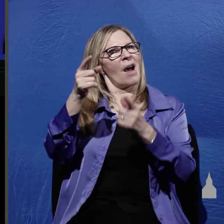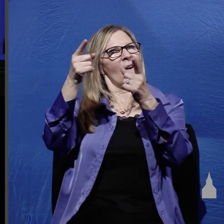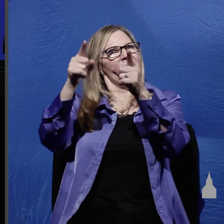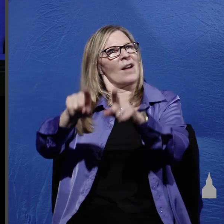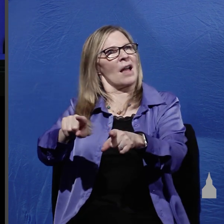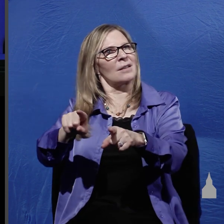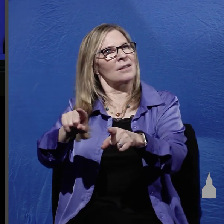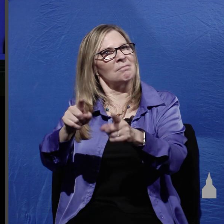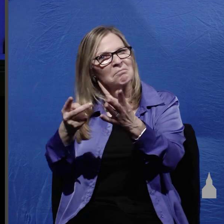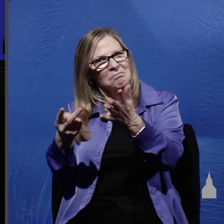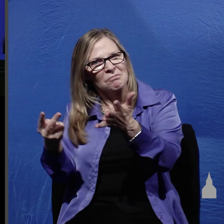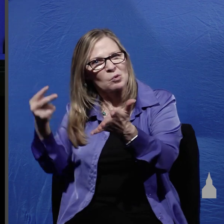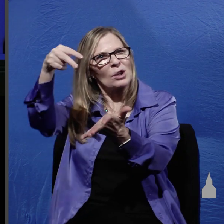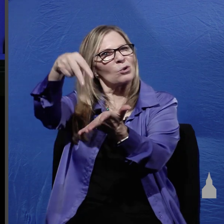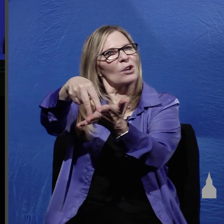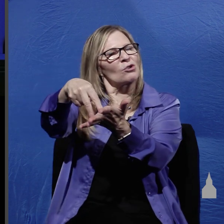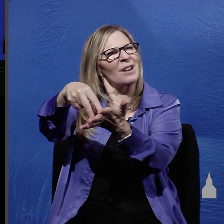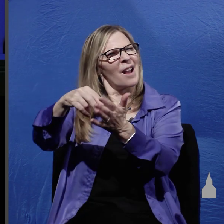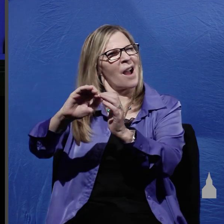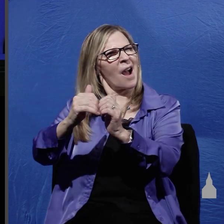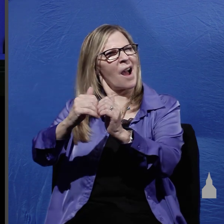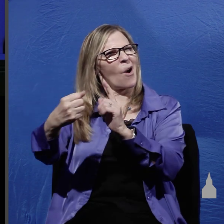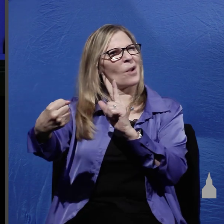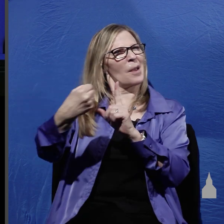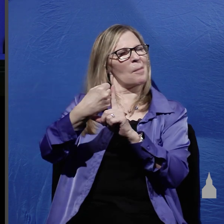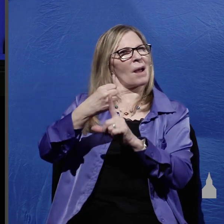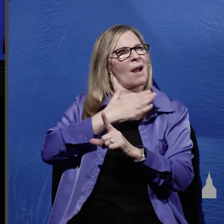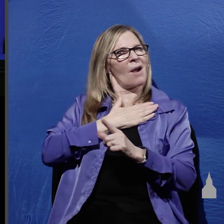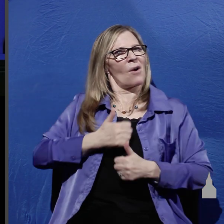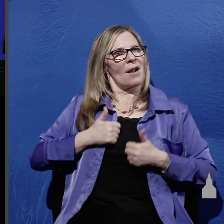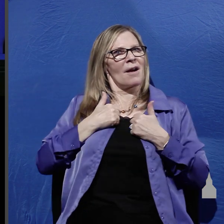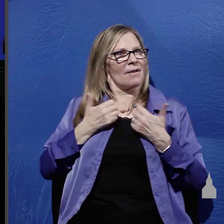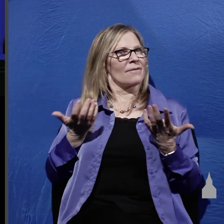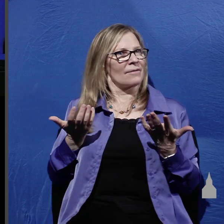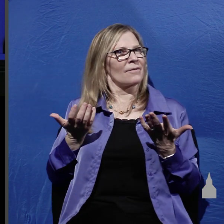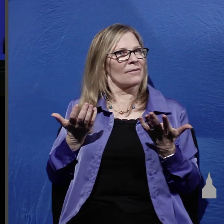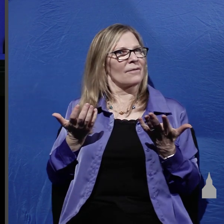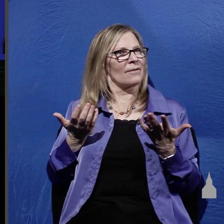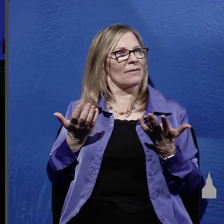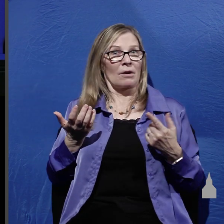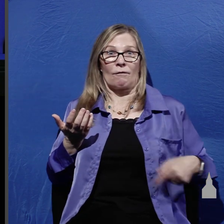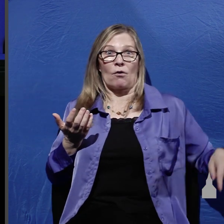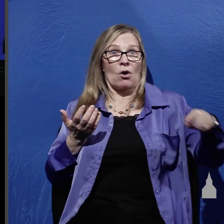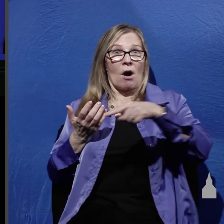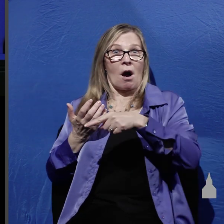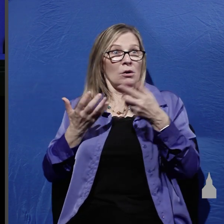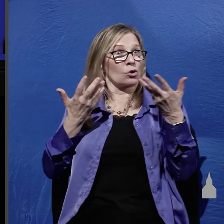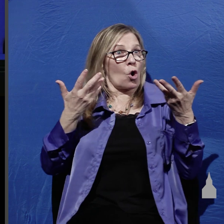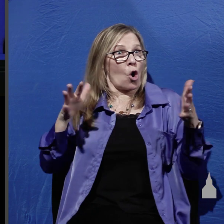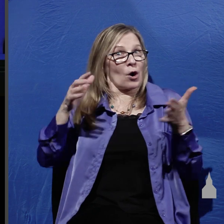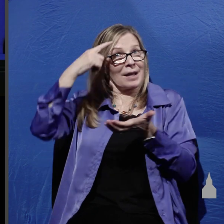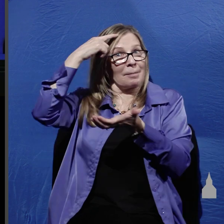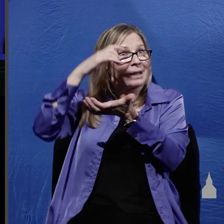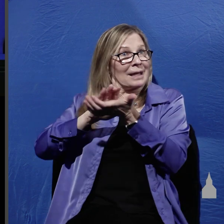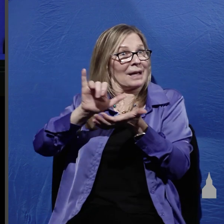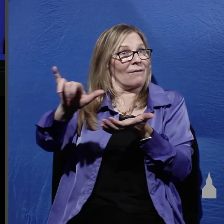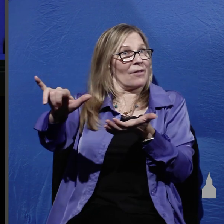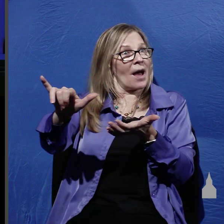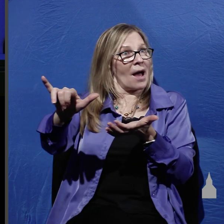implications of the resurrection in our lives for those of us who already believe it it forces us to focus